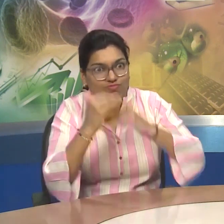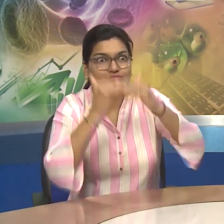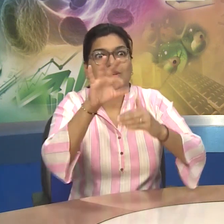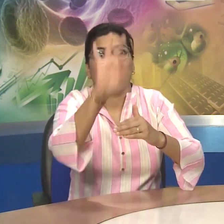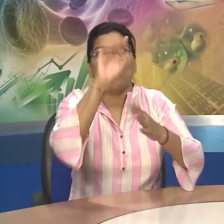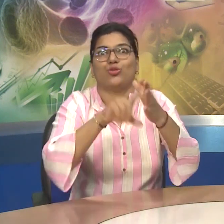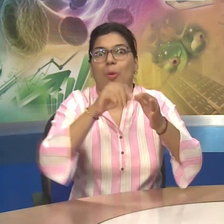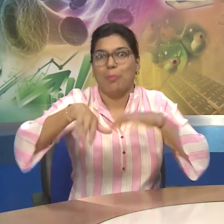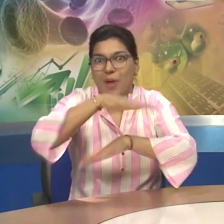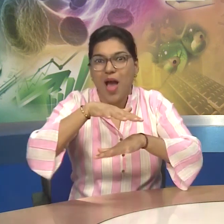Demands